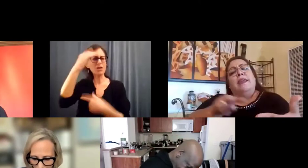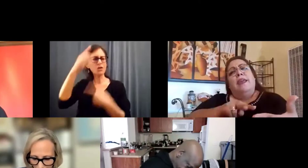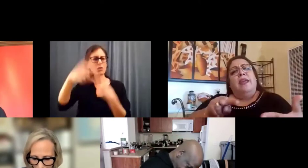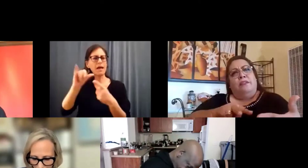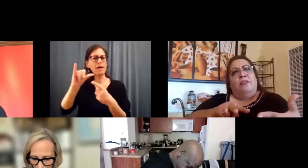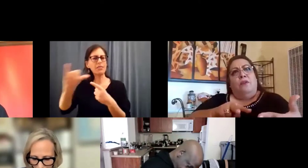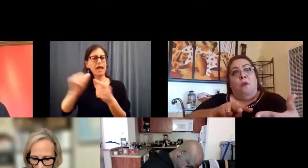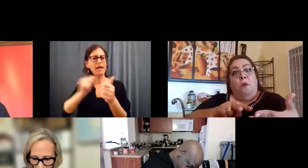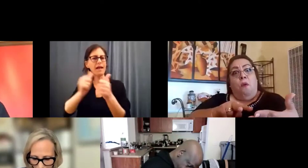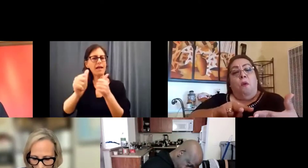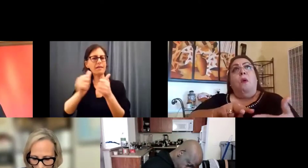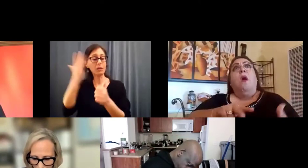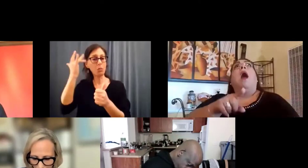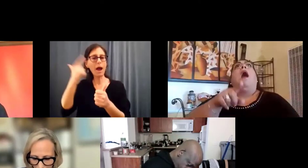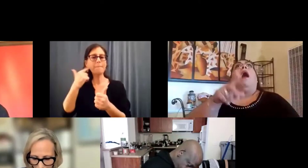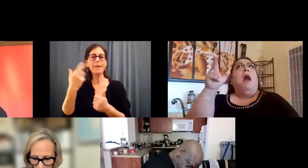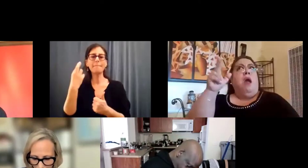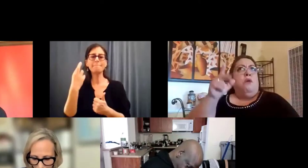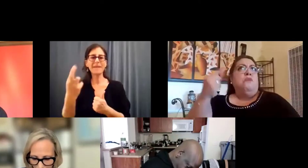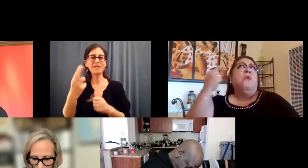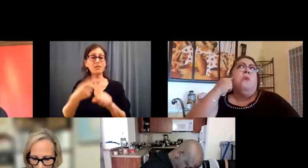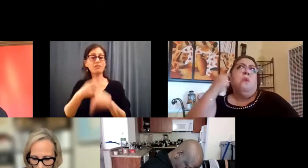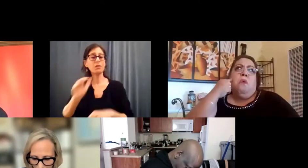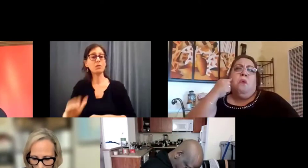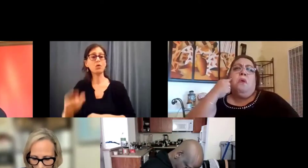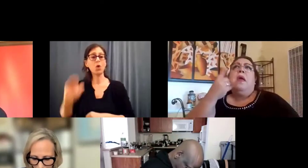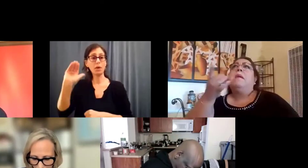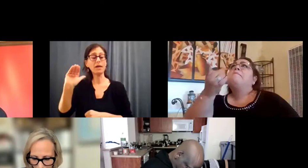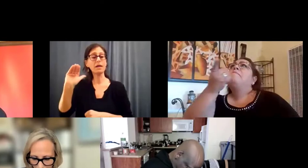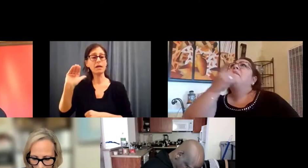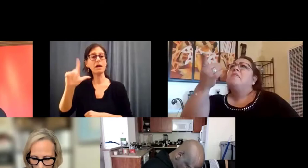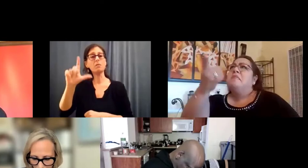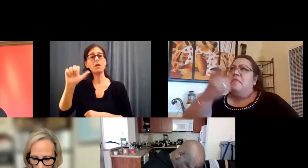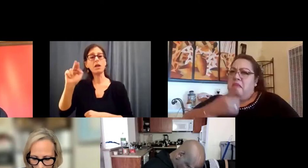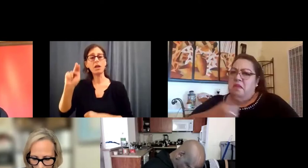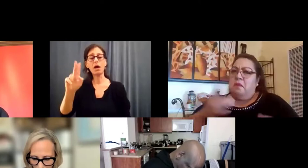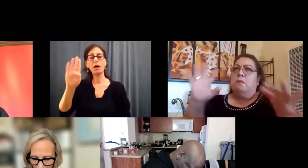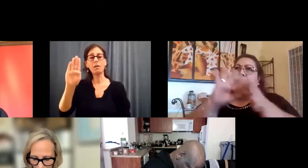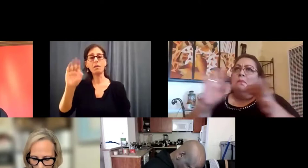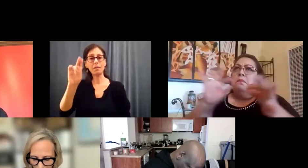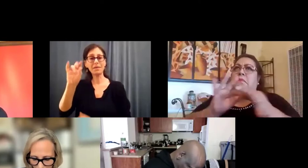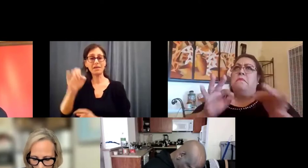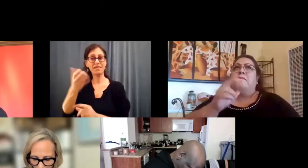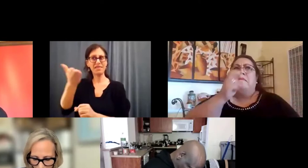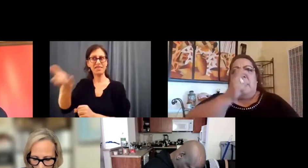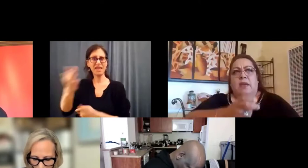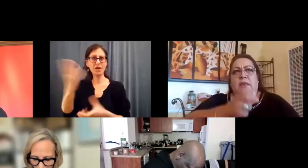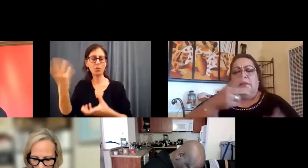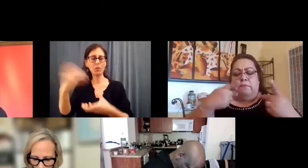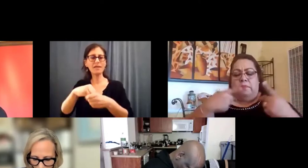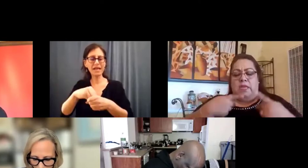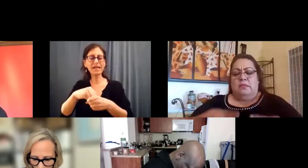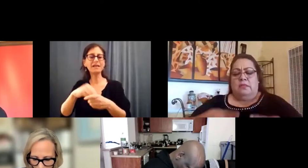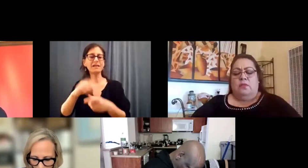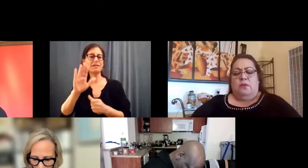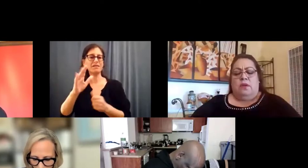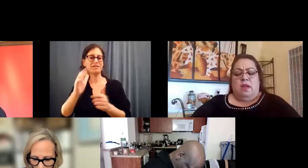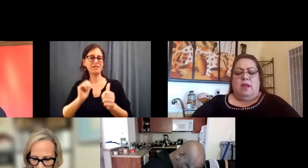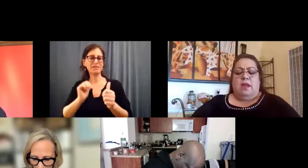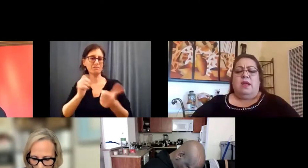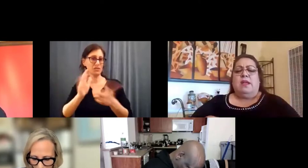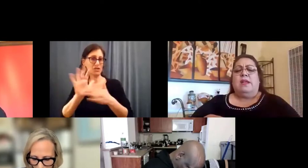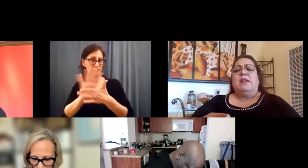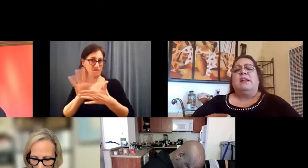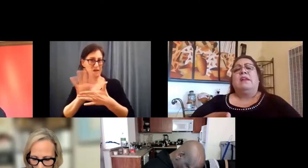actually my best friend from growing up was Lon Babby, who was also in the film, and was Chamequa's agent. So I had an